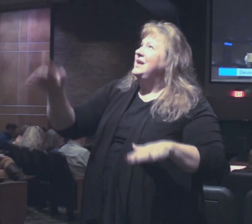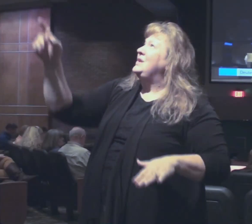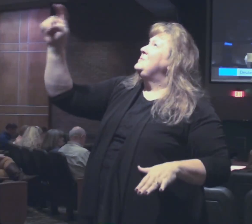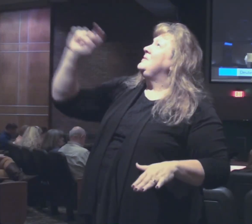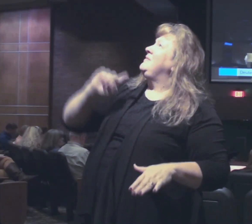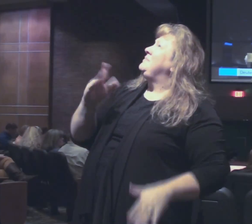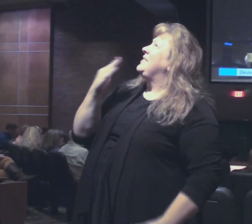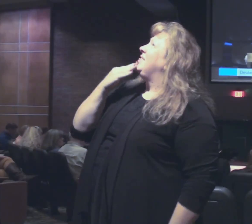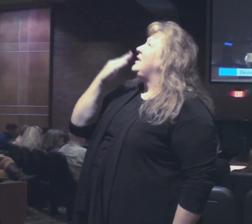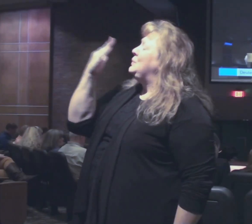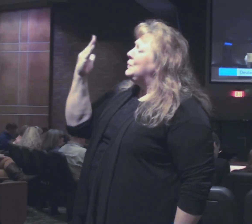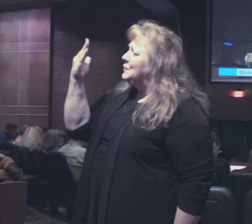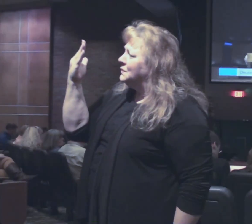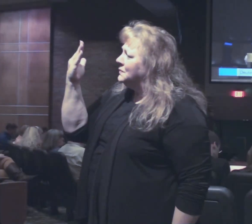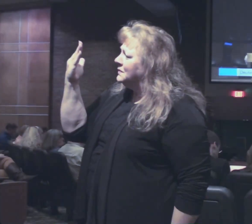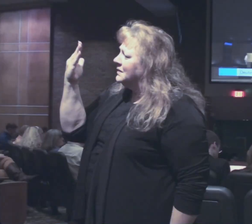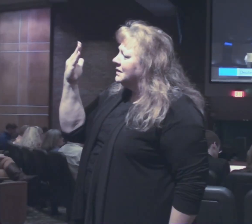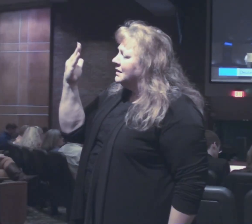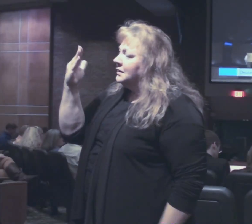given you.